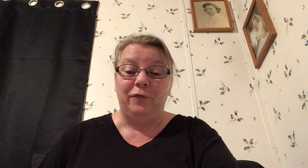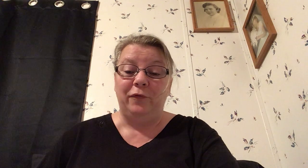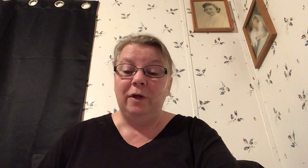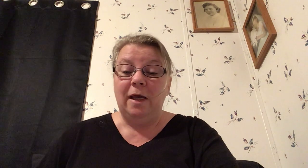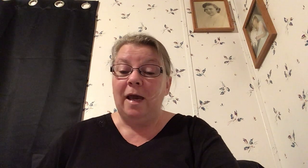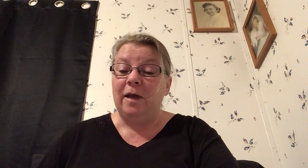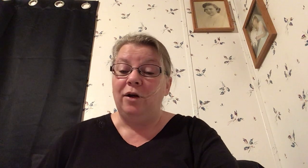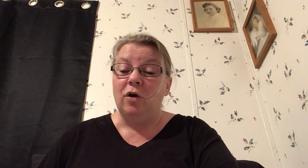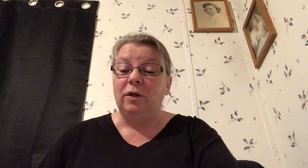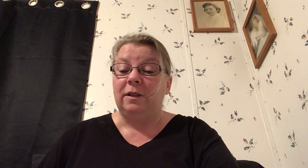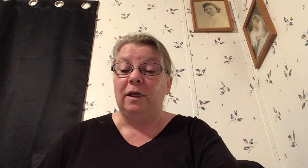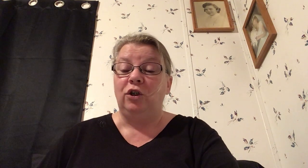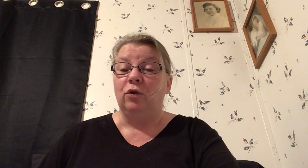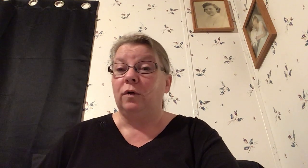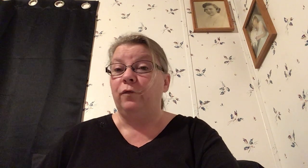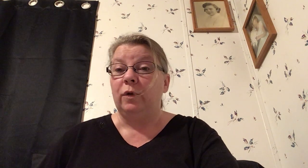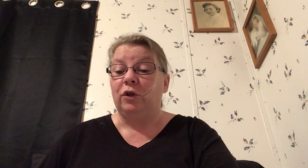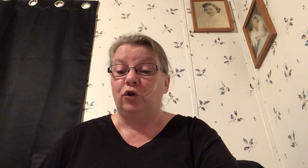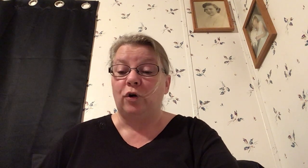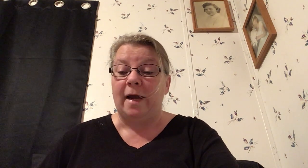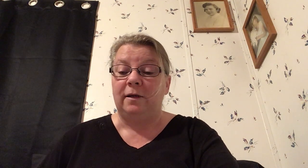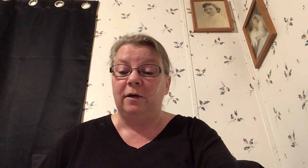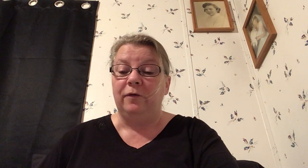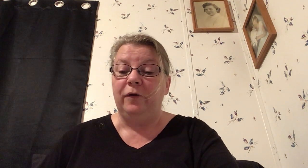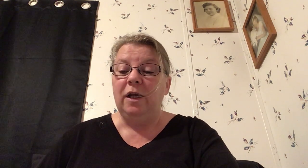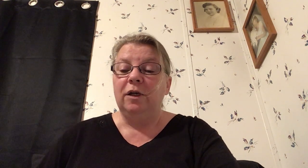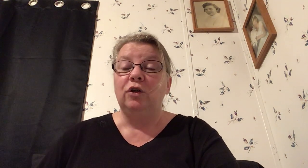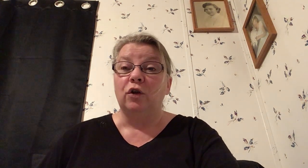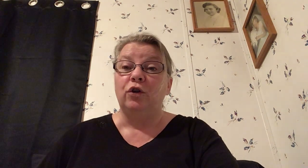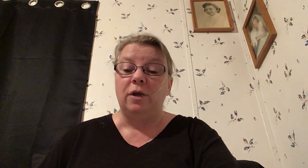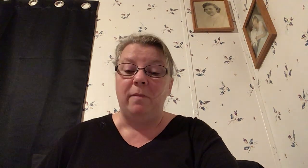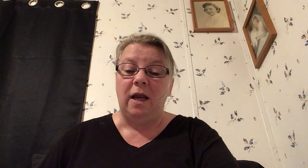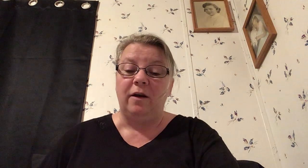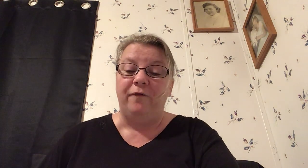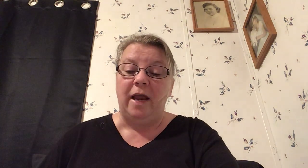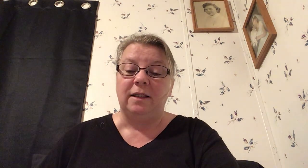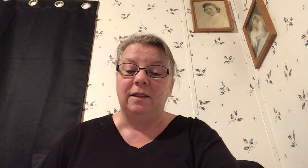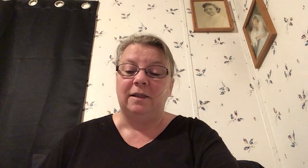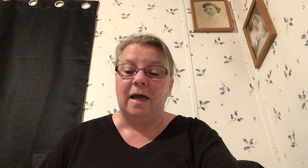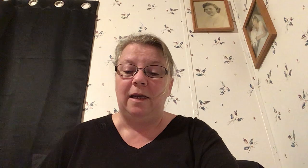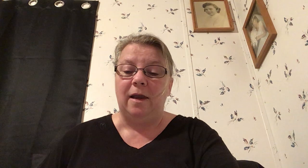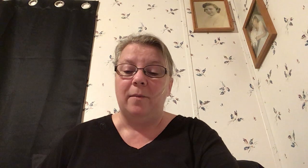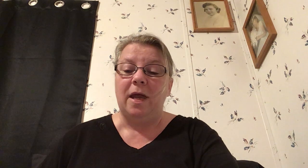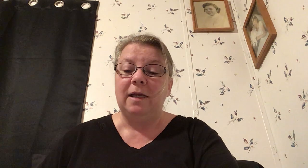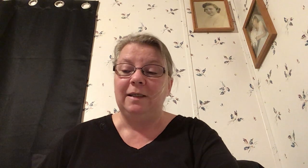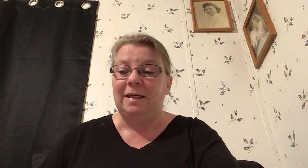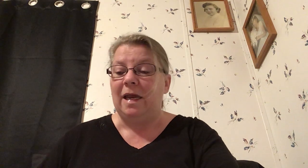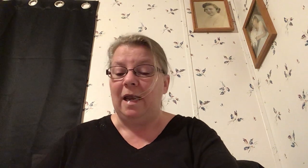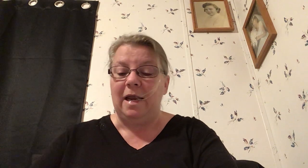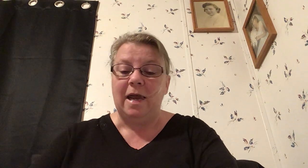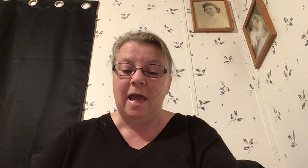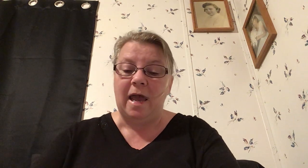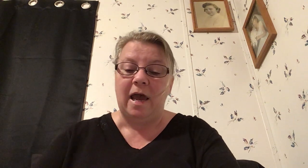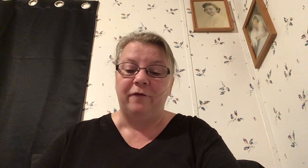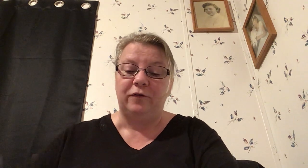had noticed that joseph was attractive so she made advances at him day after